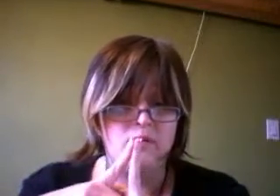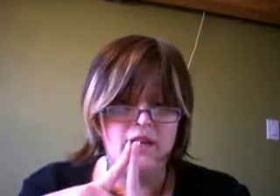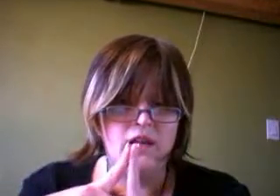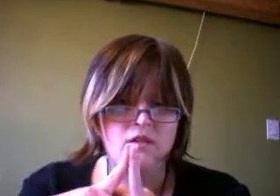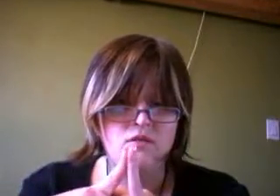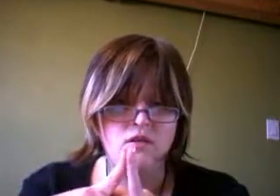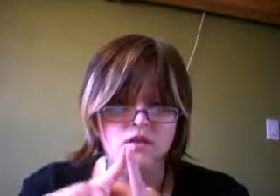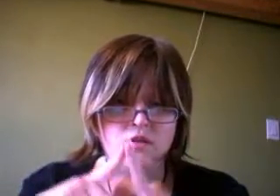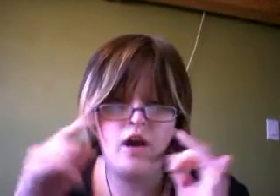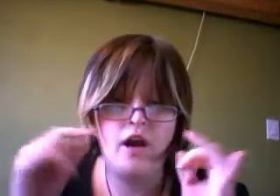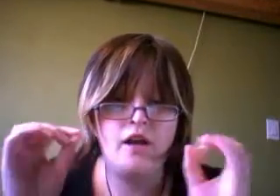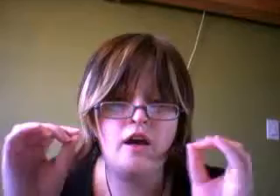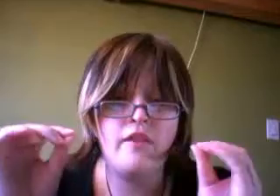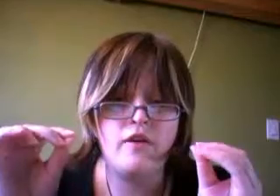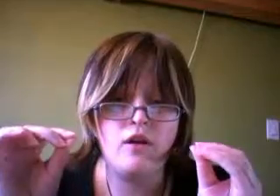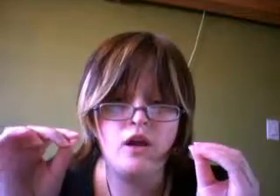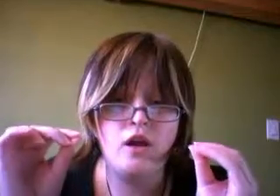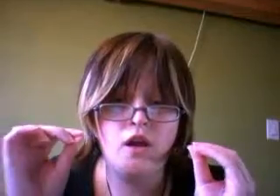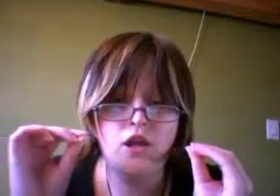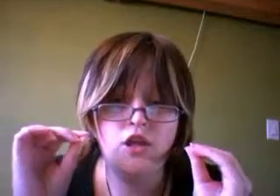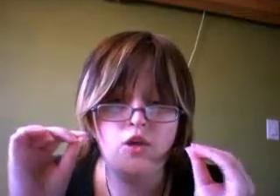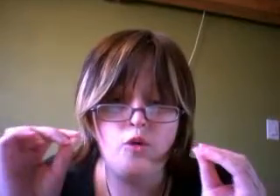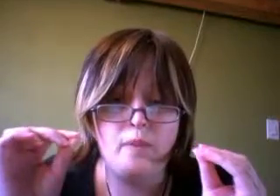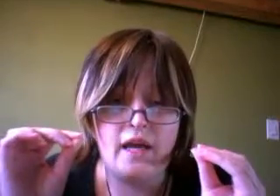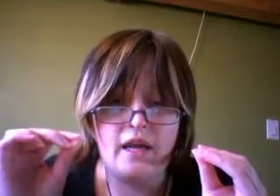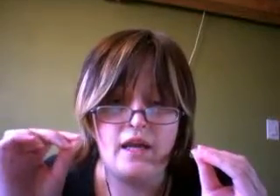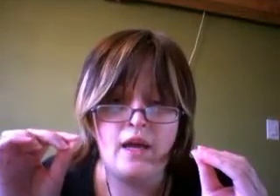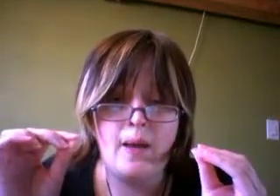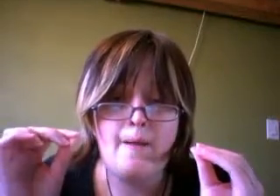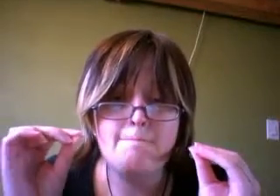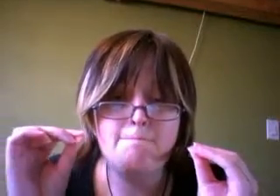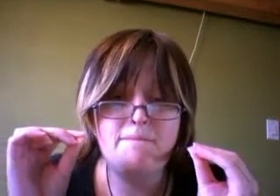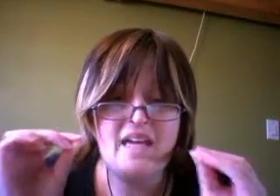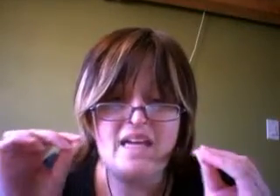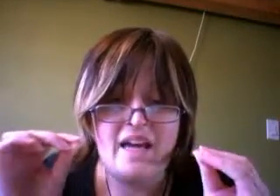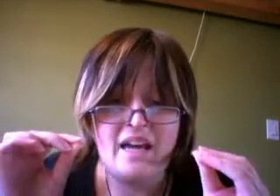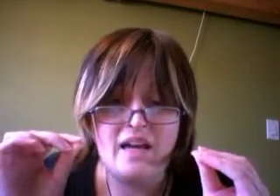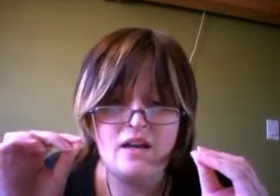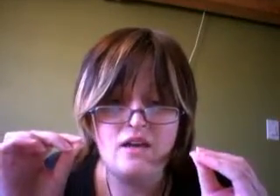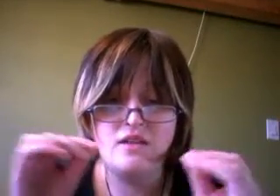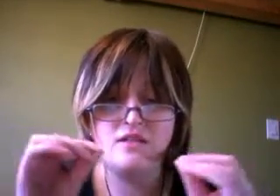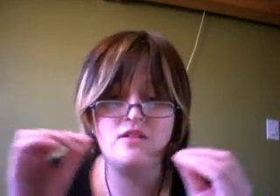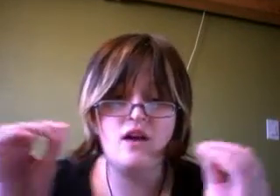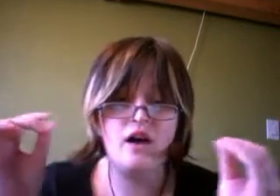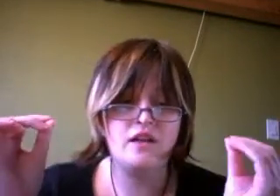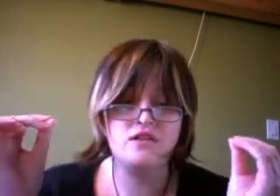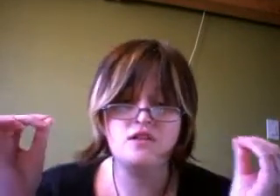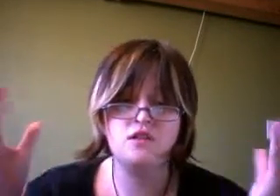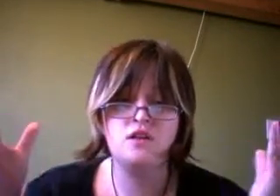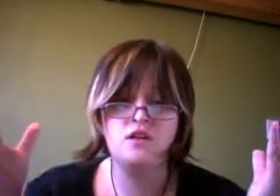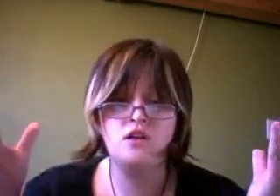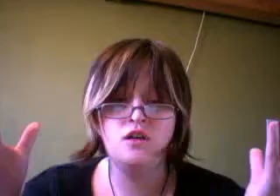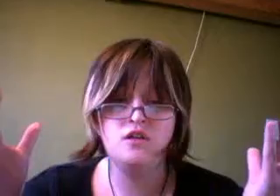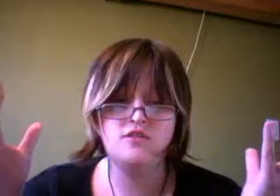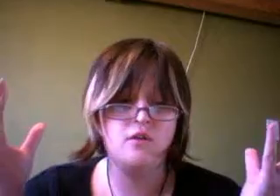being. Another. Human. Being. This is not some